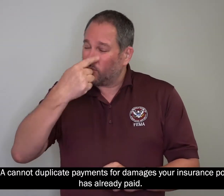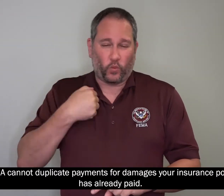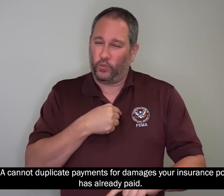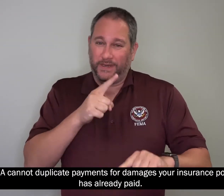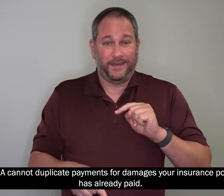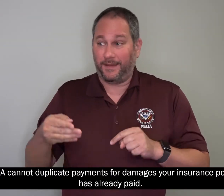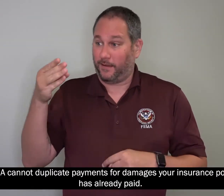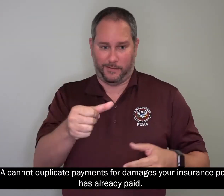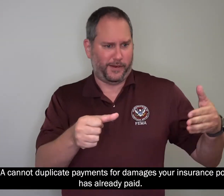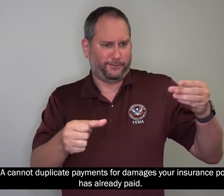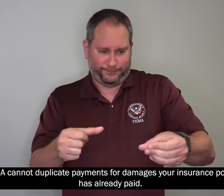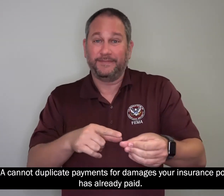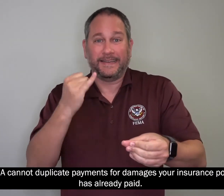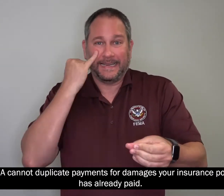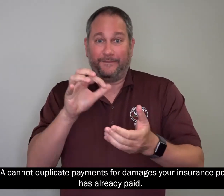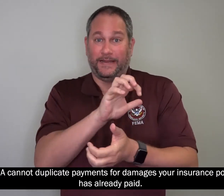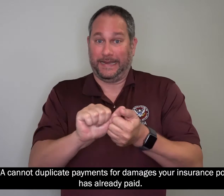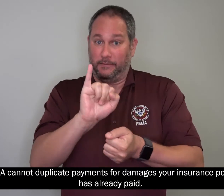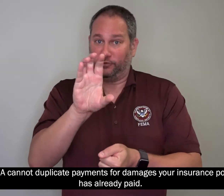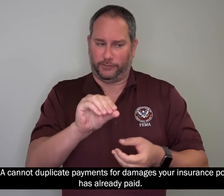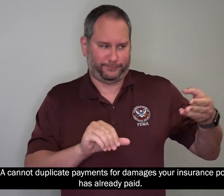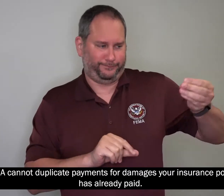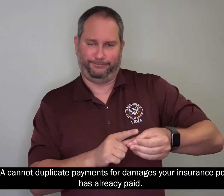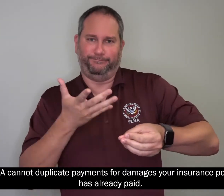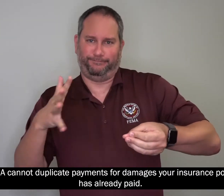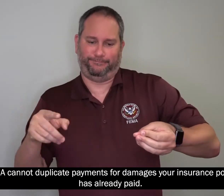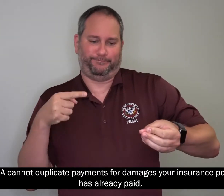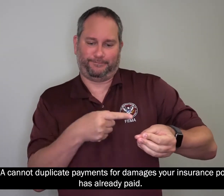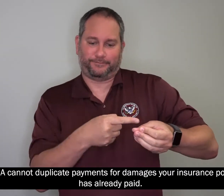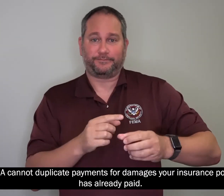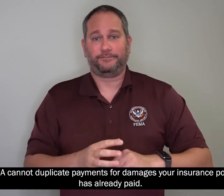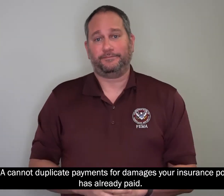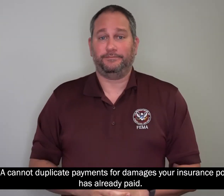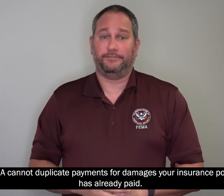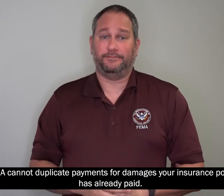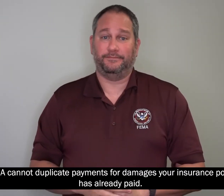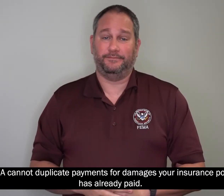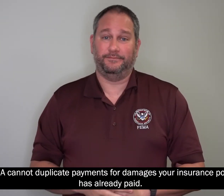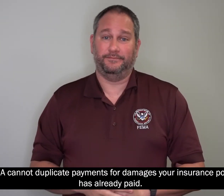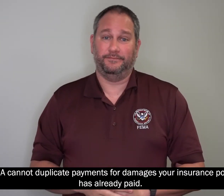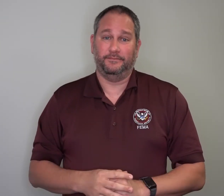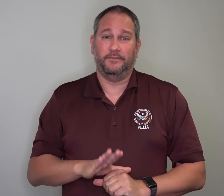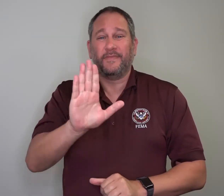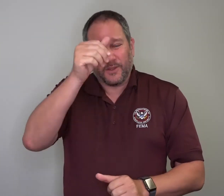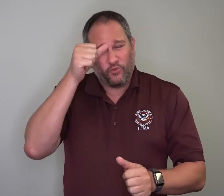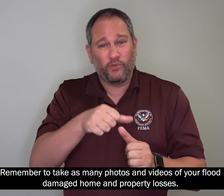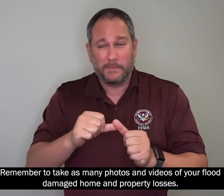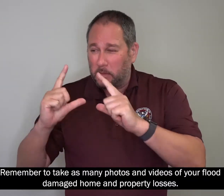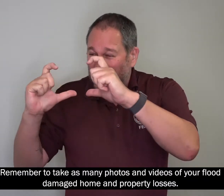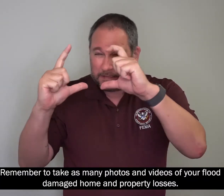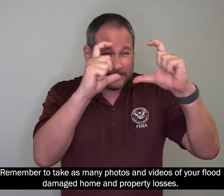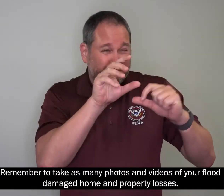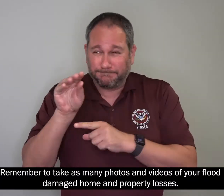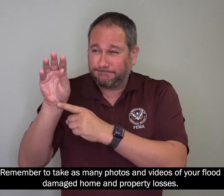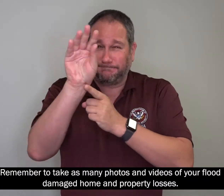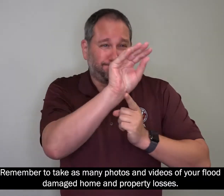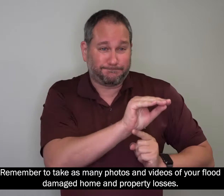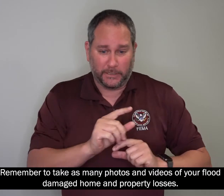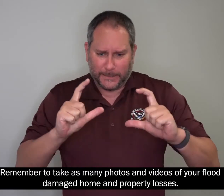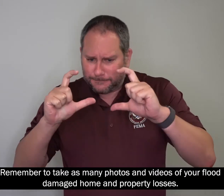FEMA cannot duplicate payments for damages your insurance policy has already paid. Remember to take as many photos and